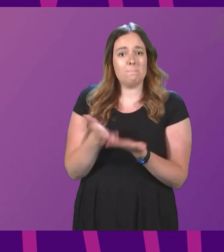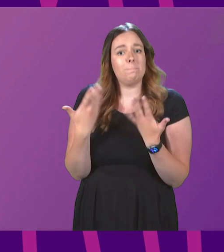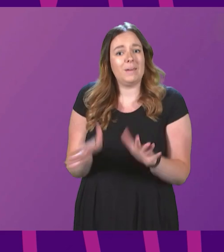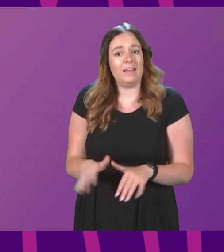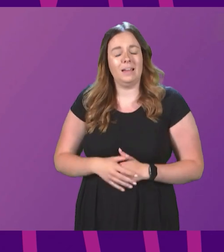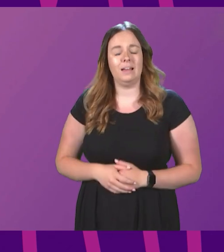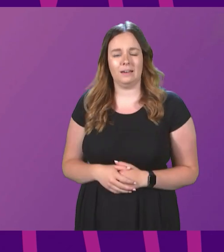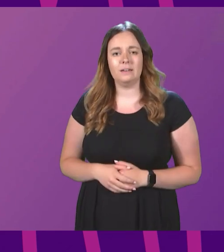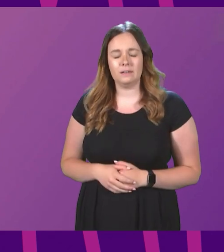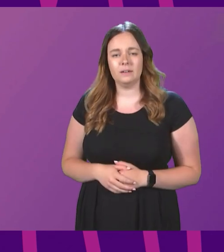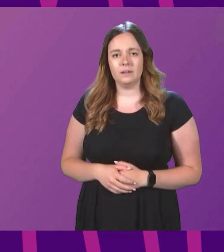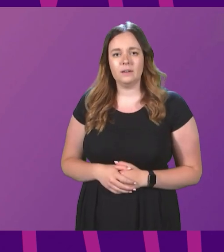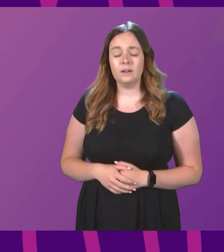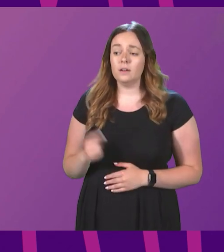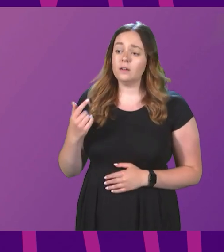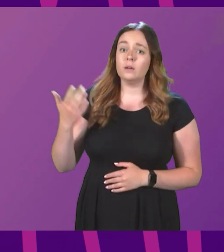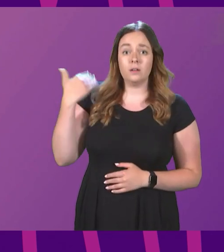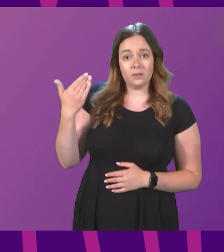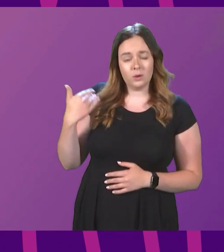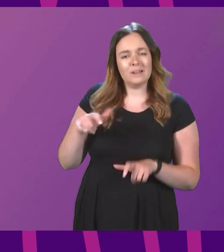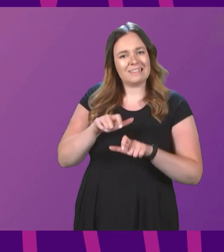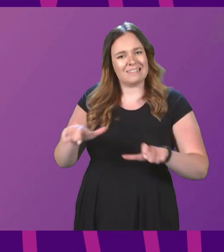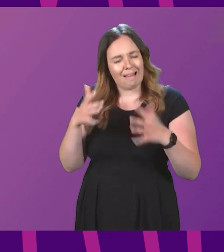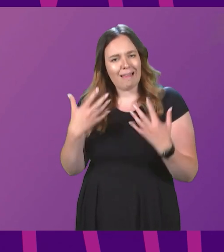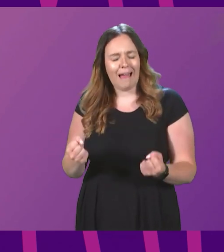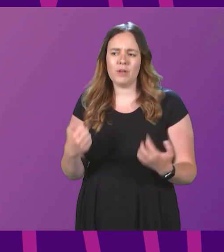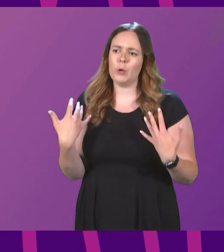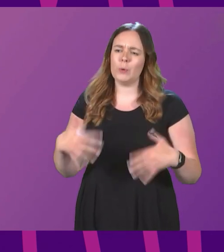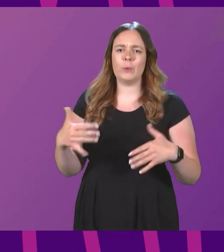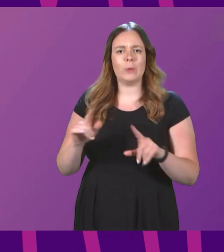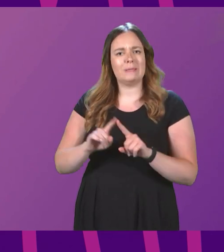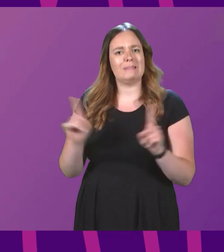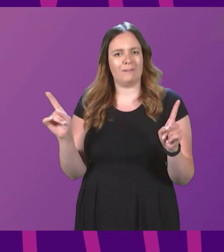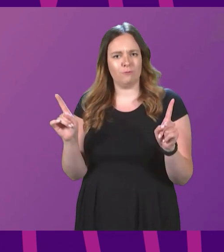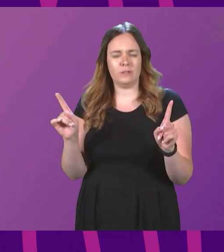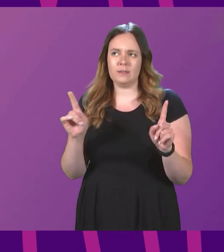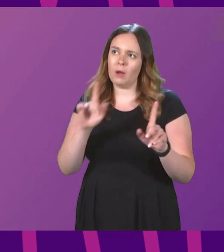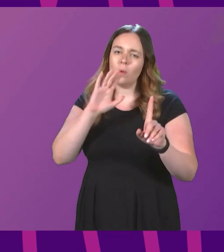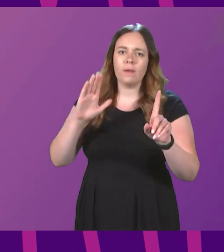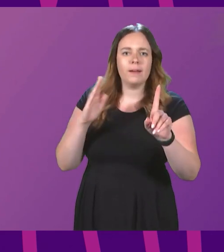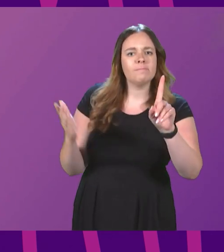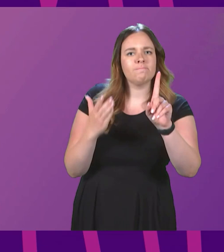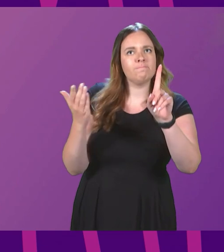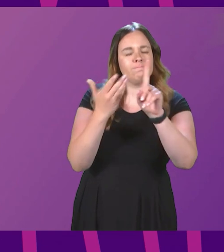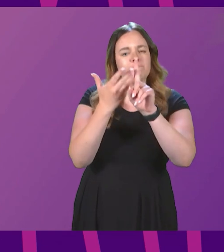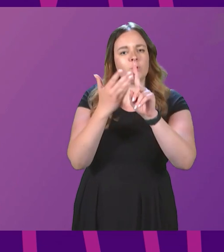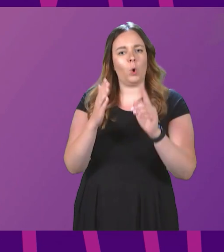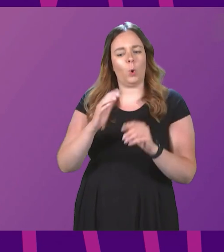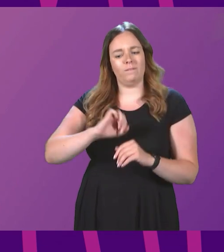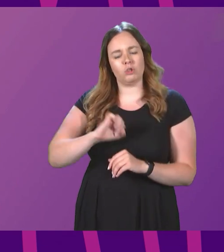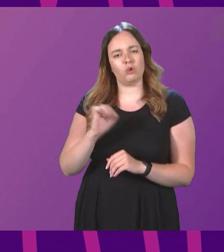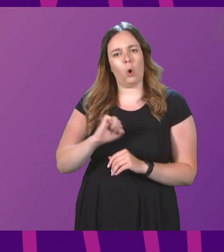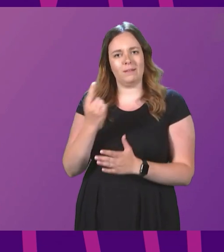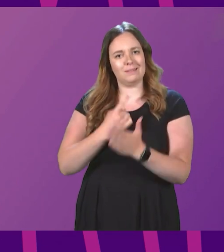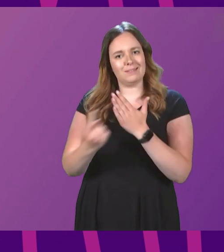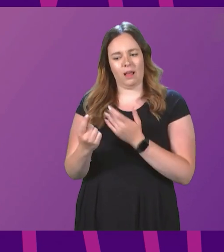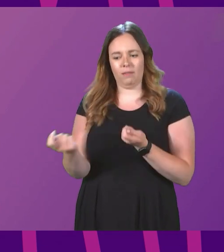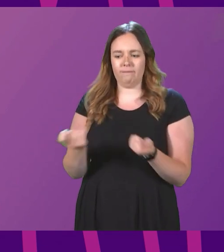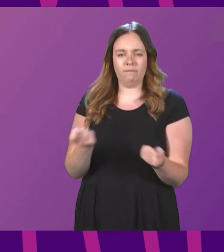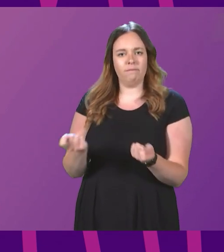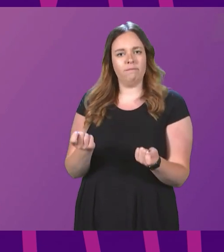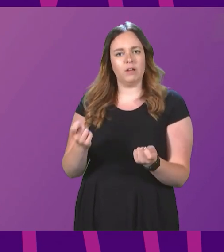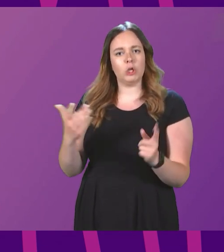There were, and still are, honourable differences about the ultimate destination of Scotland's self-government journey.